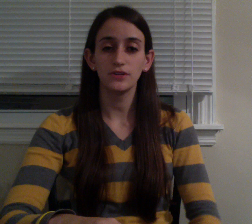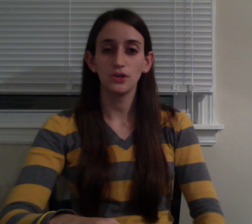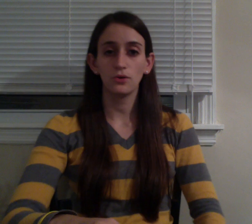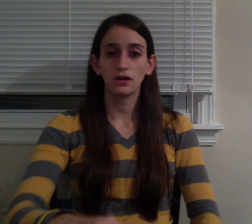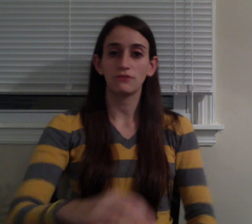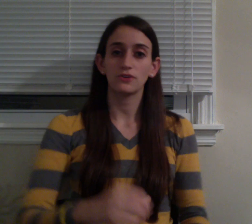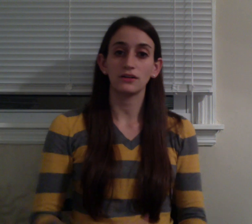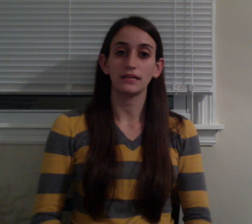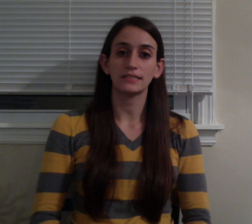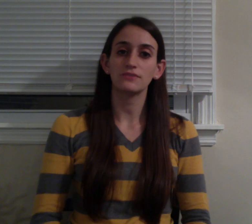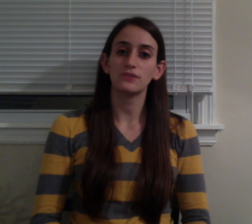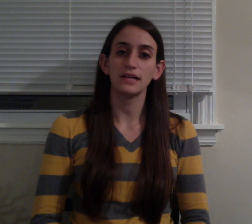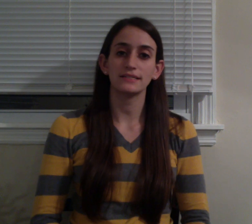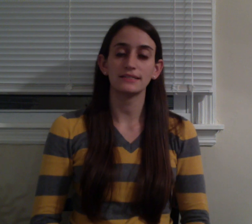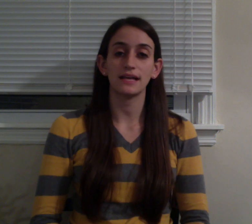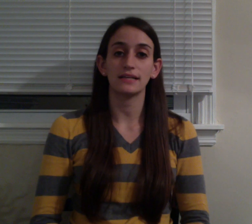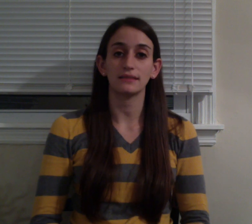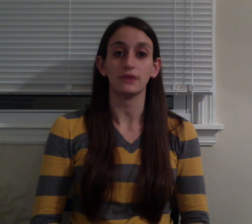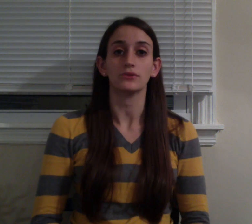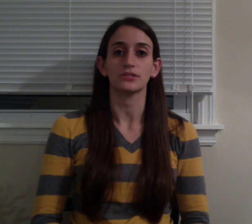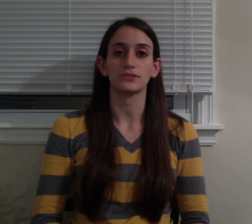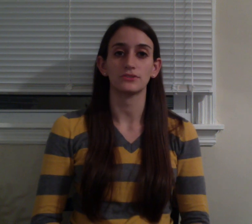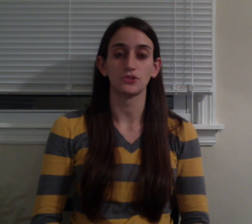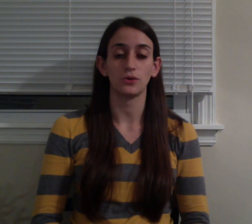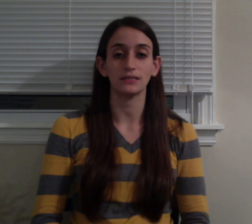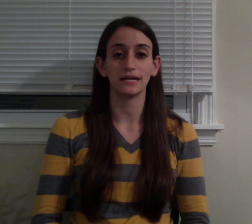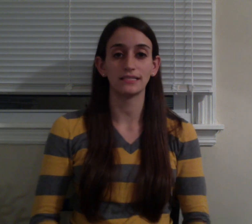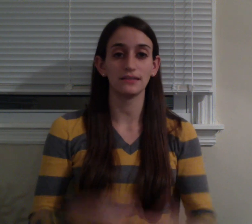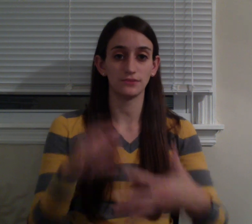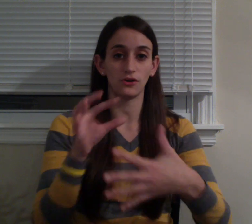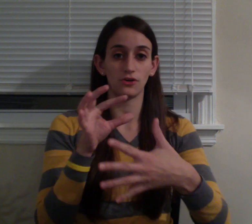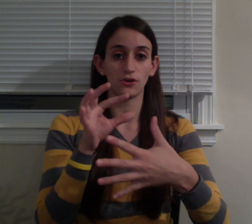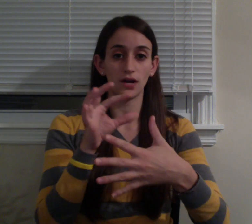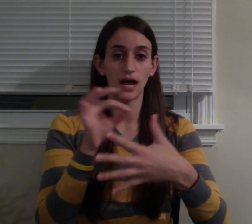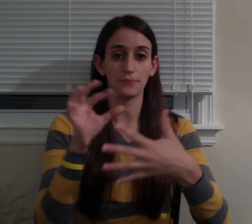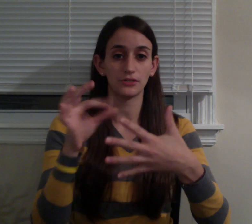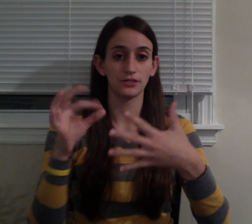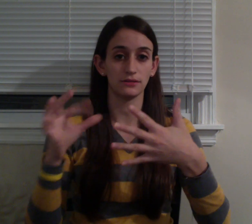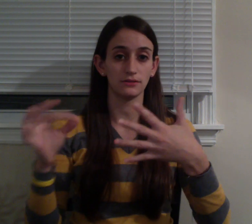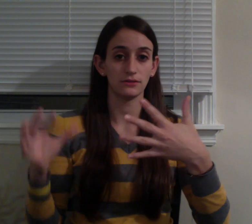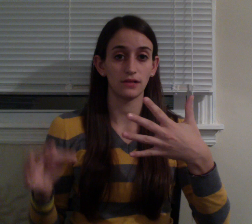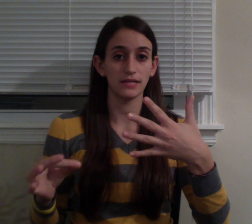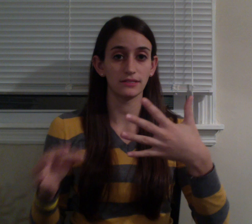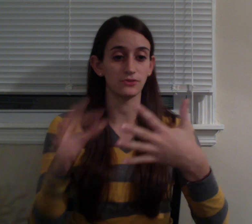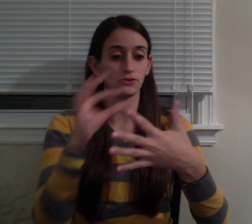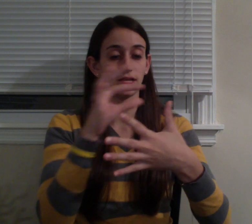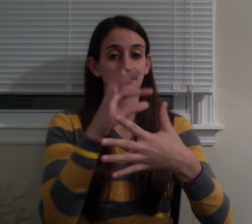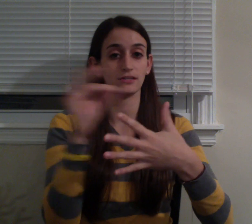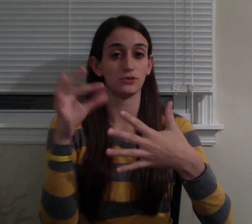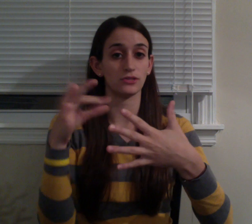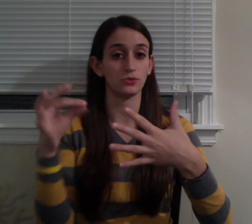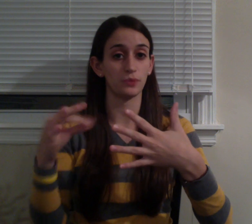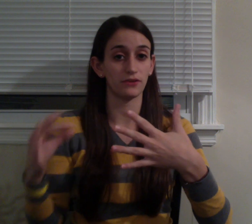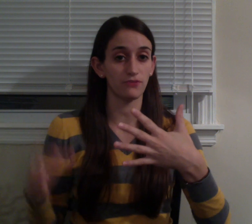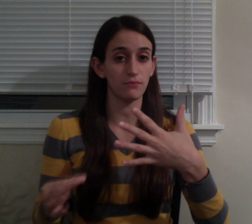We'll cover elective classes and languages. So electives are option classes or classes that you get to pick from,